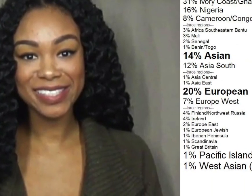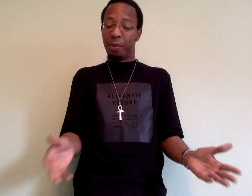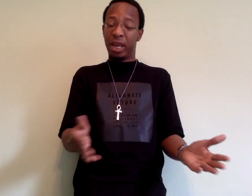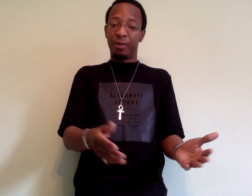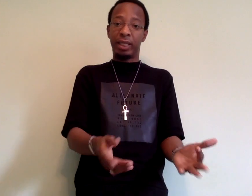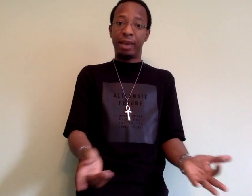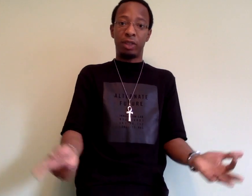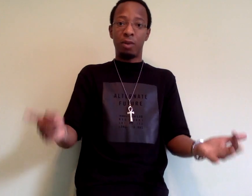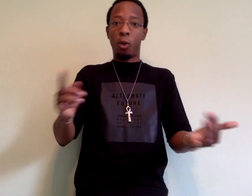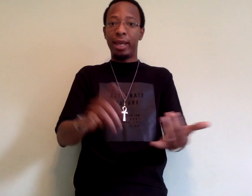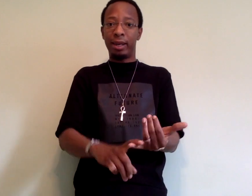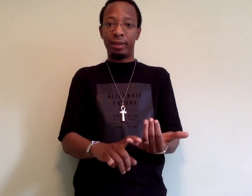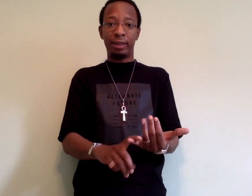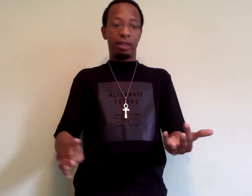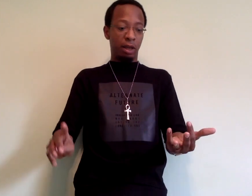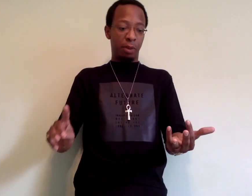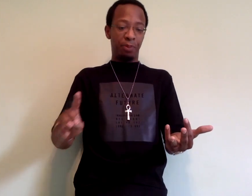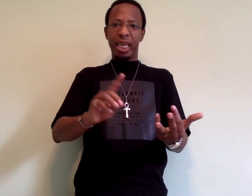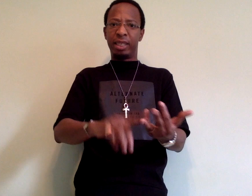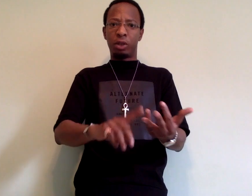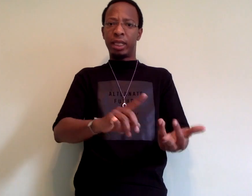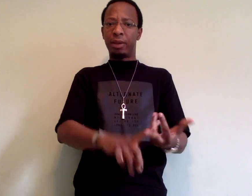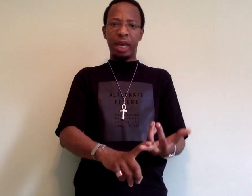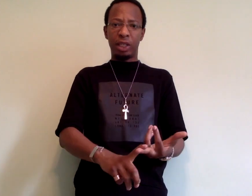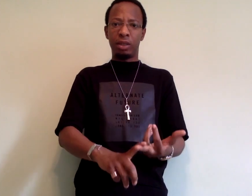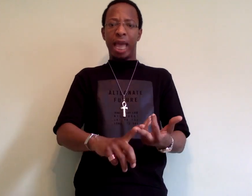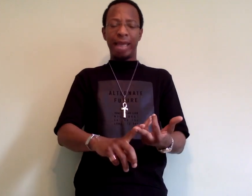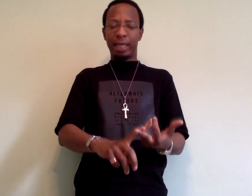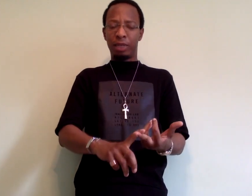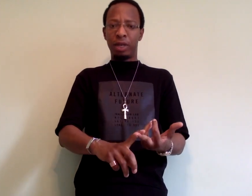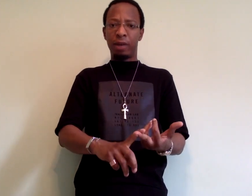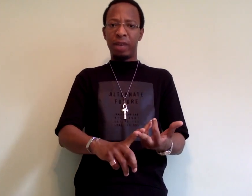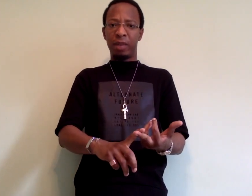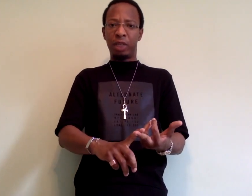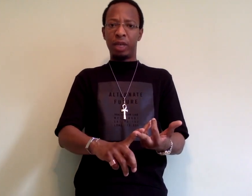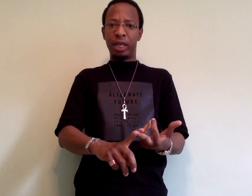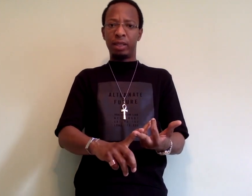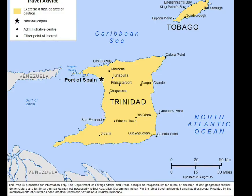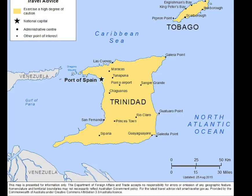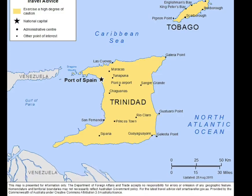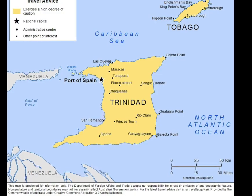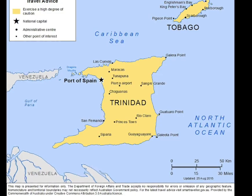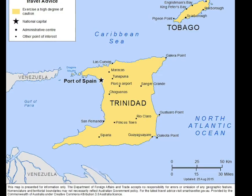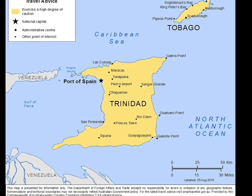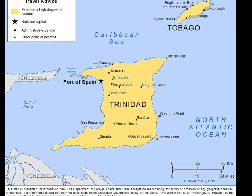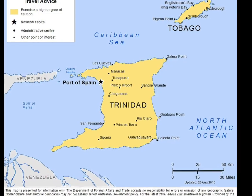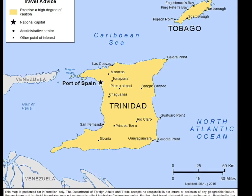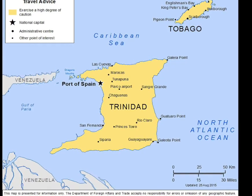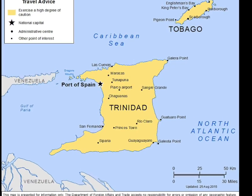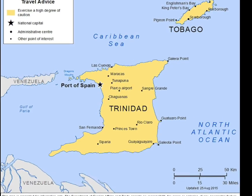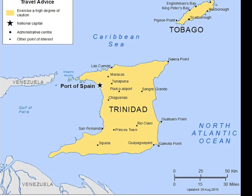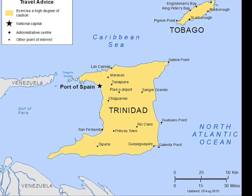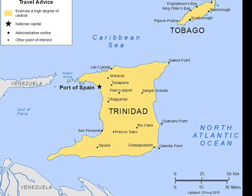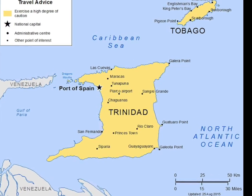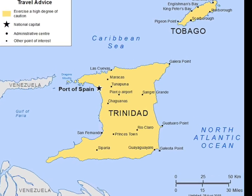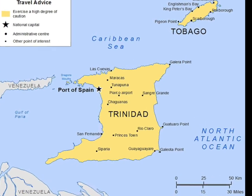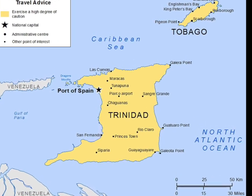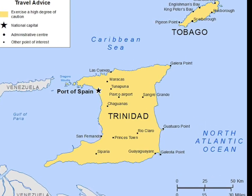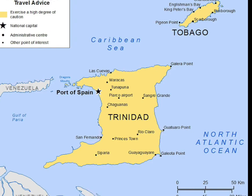Many of us have some whiteness, some East or South Asian ancestry in our family trees. That's probably the case with me since my family comes from Trinidad and Tobago,